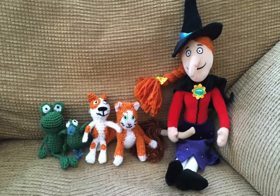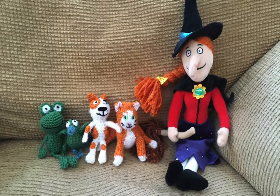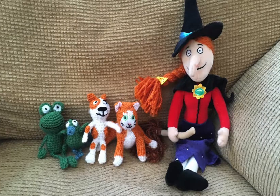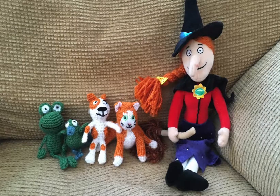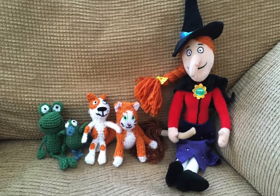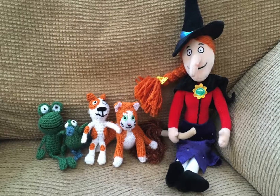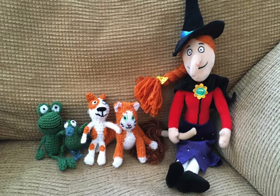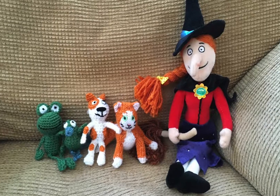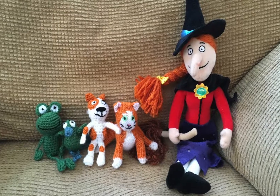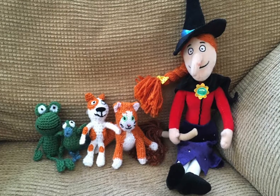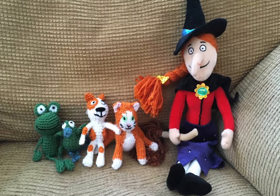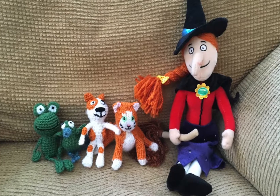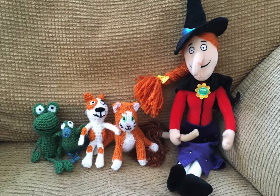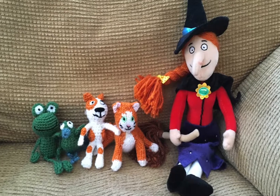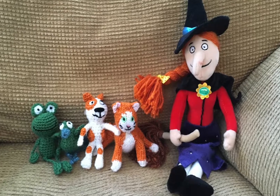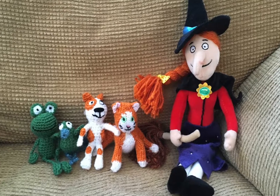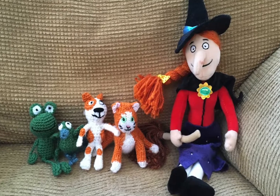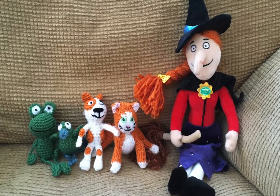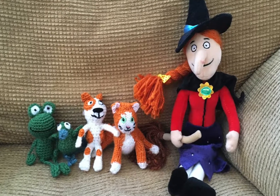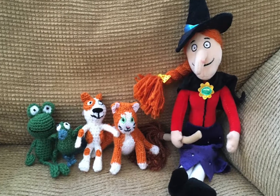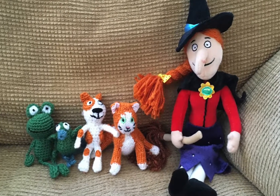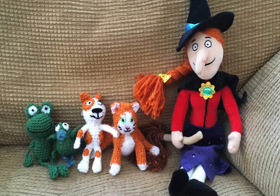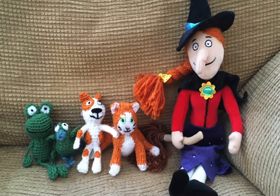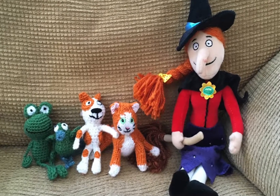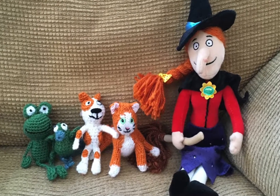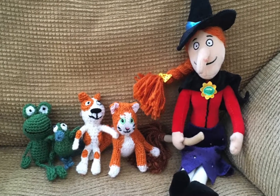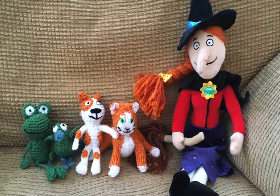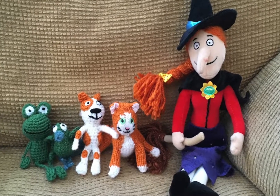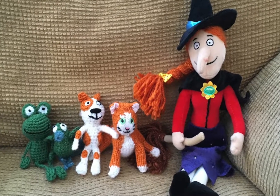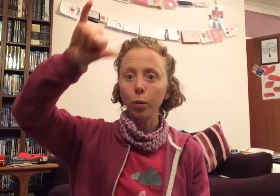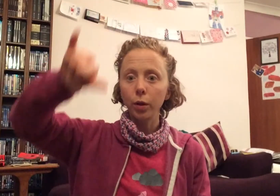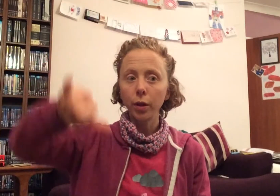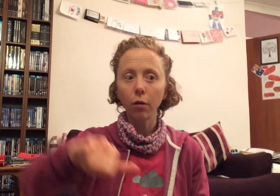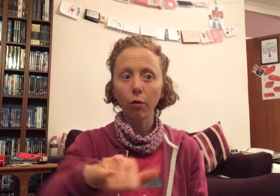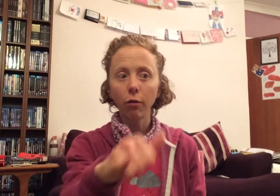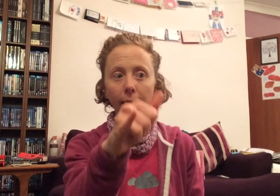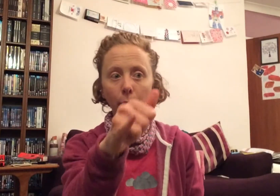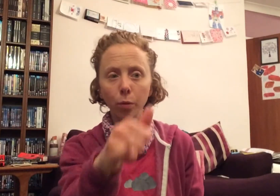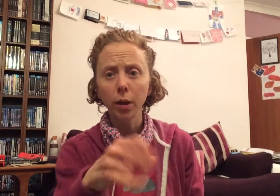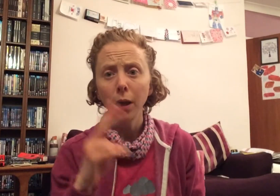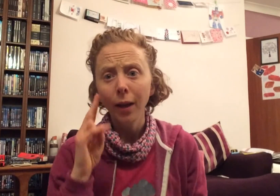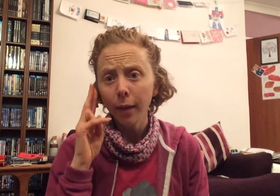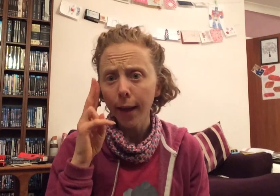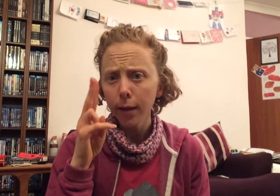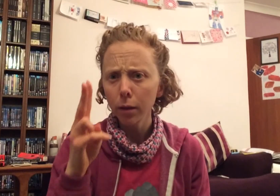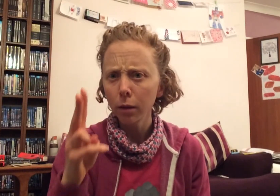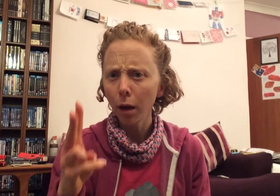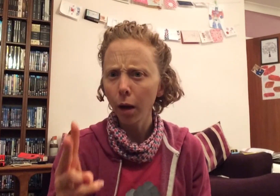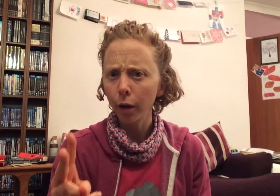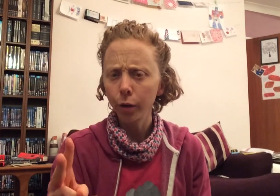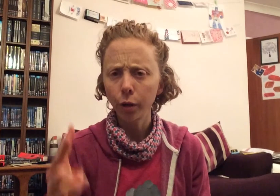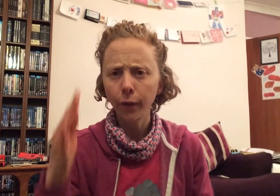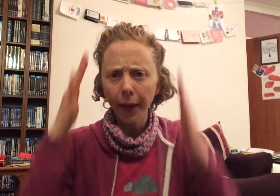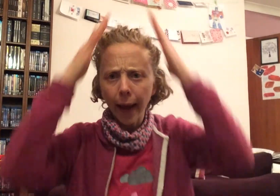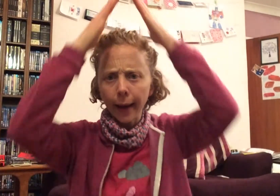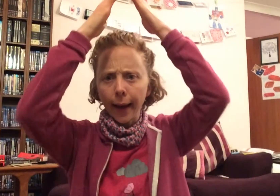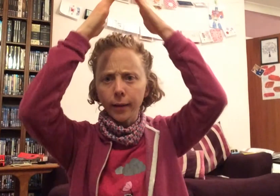Down, cried the witch, and they flew to the ground. They searched for the hat,